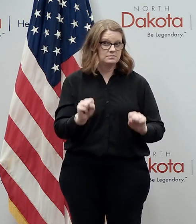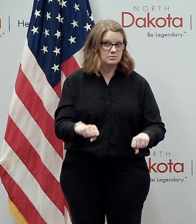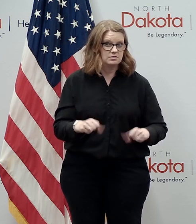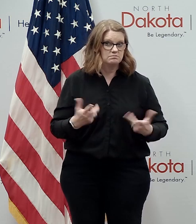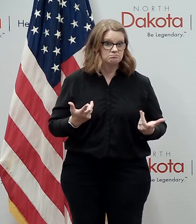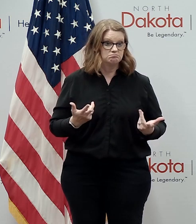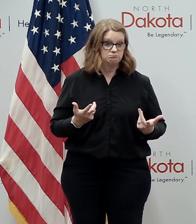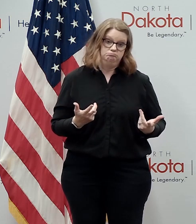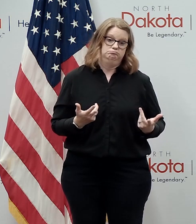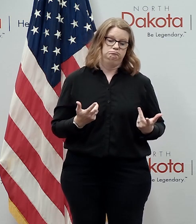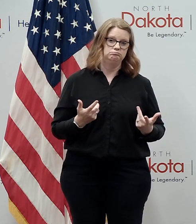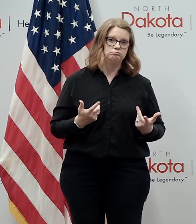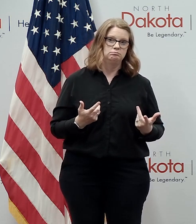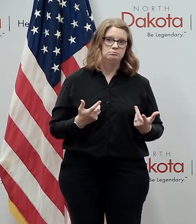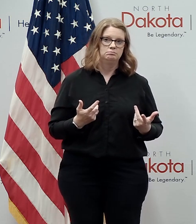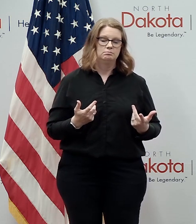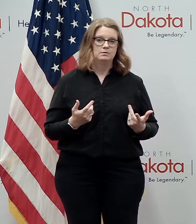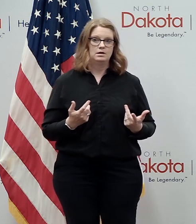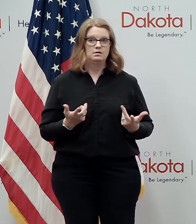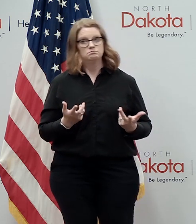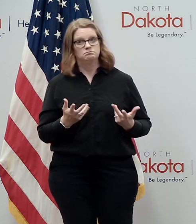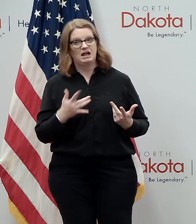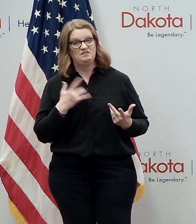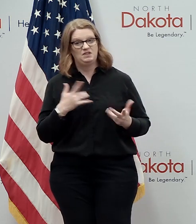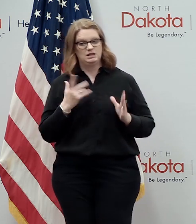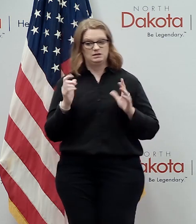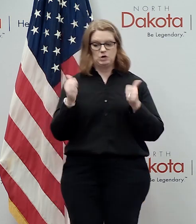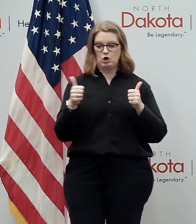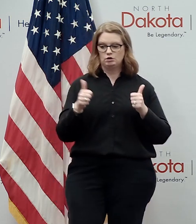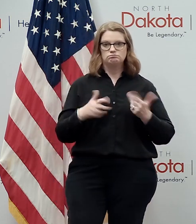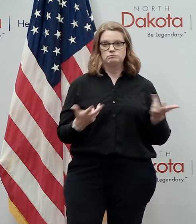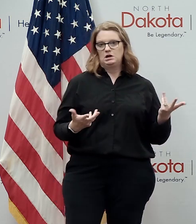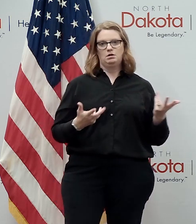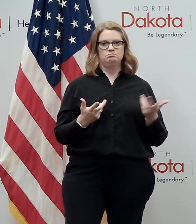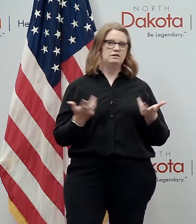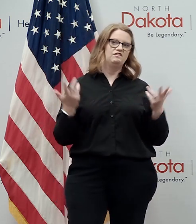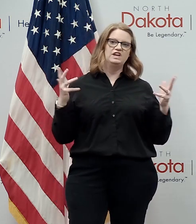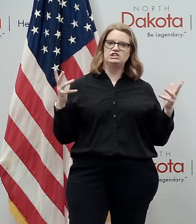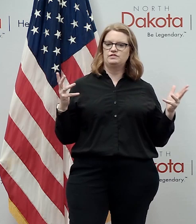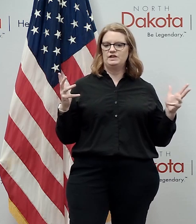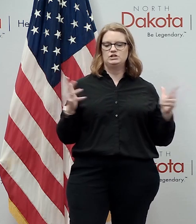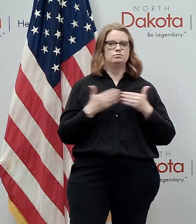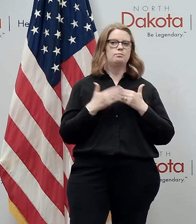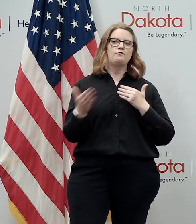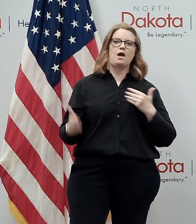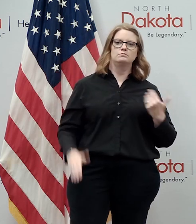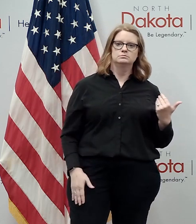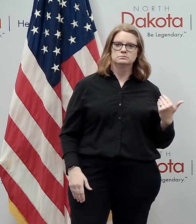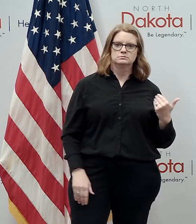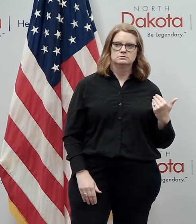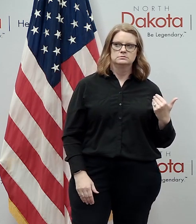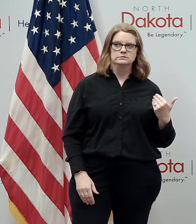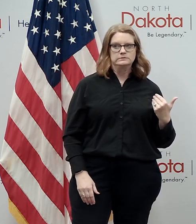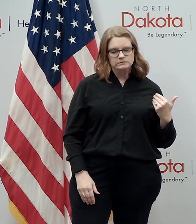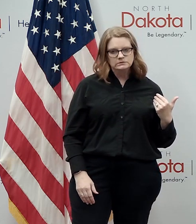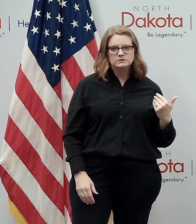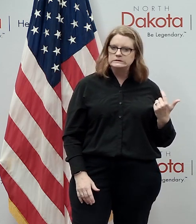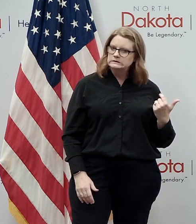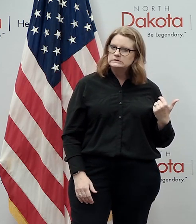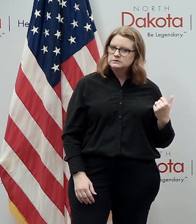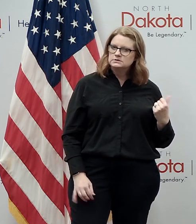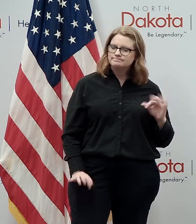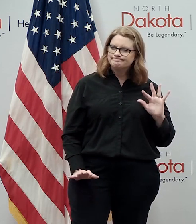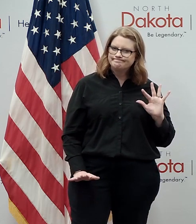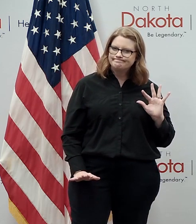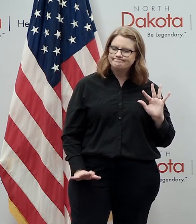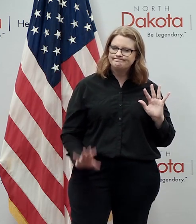you're kind of saying hey i i'm i'm i think we're good we we did our thing we're let's move on uh again we have